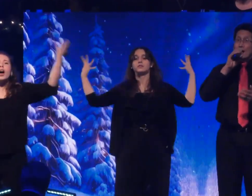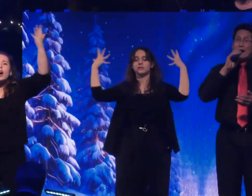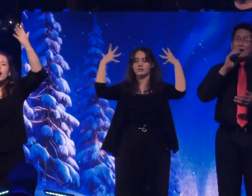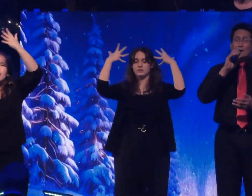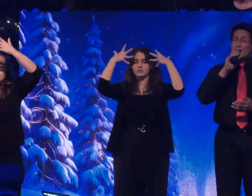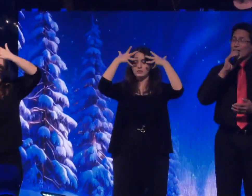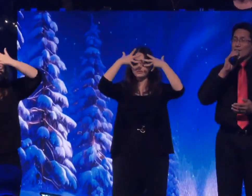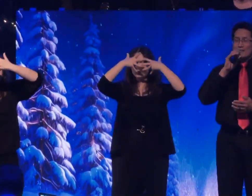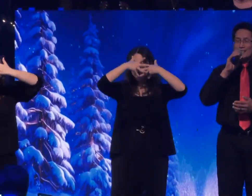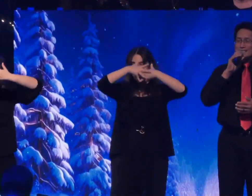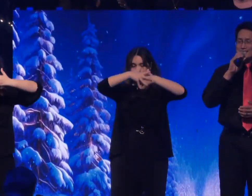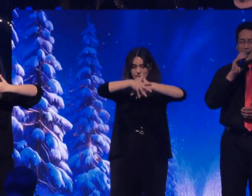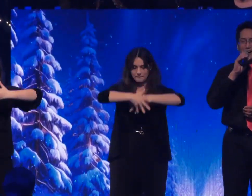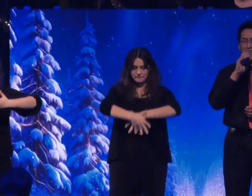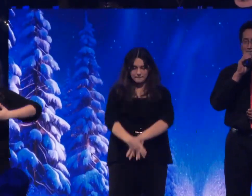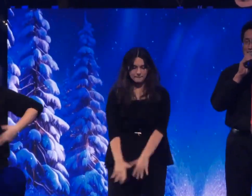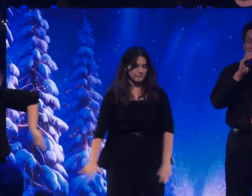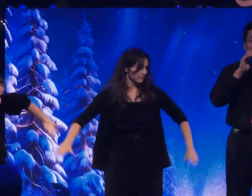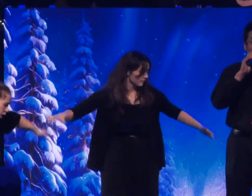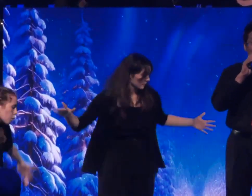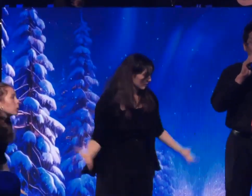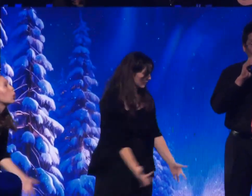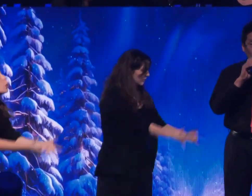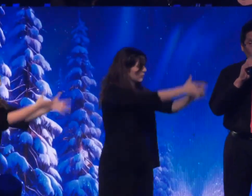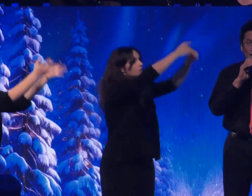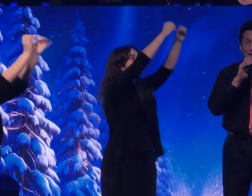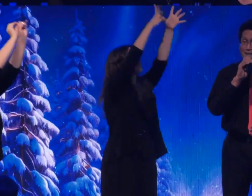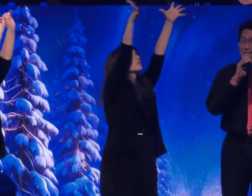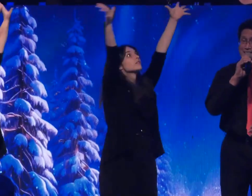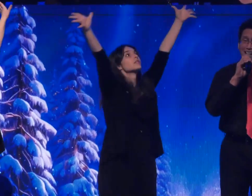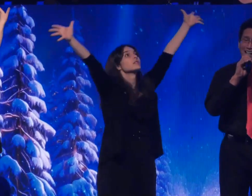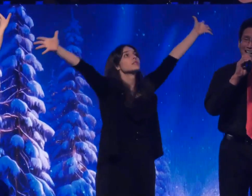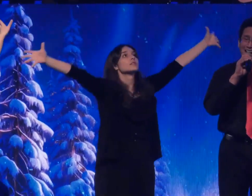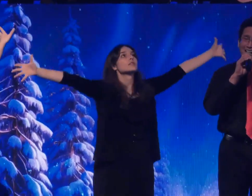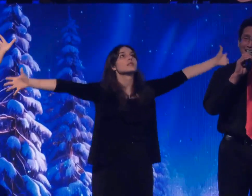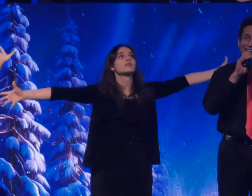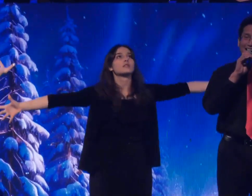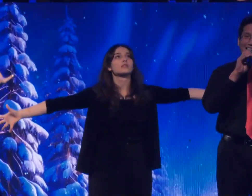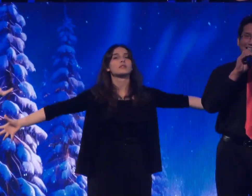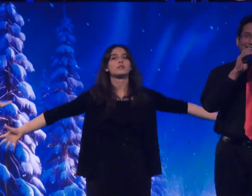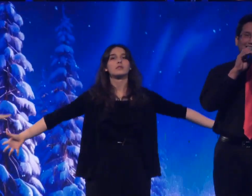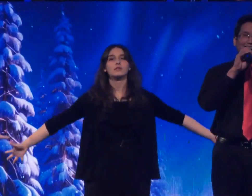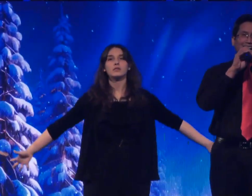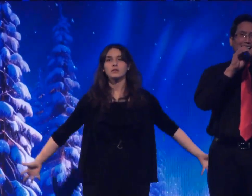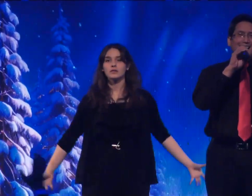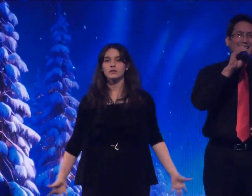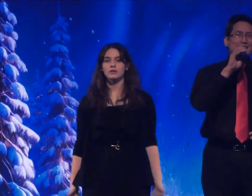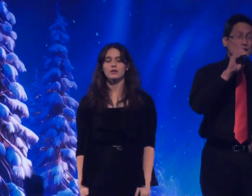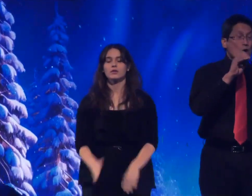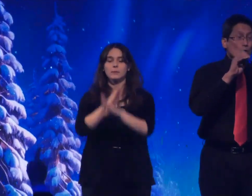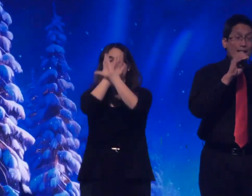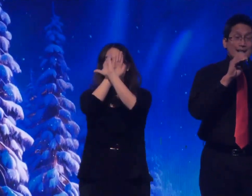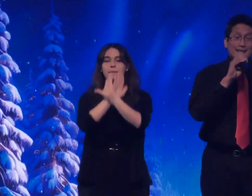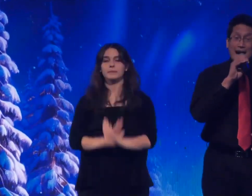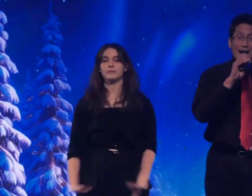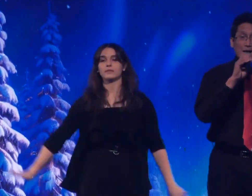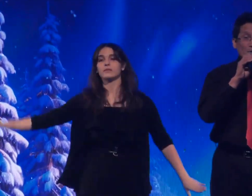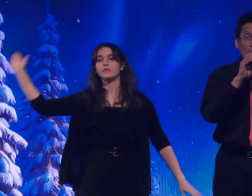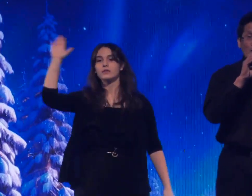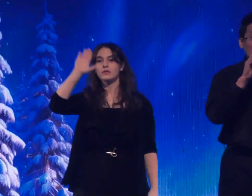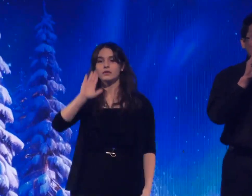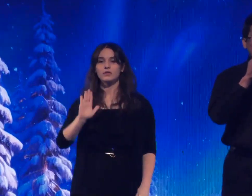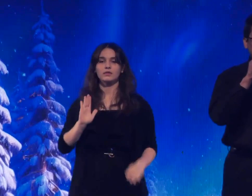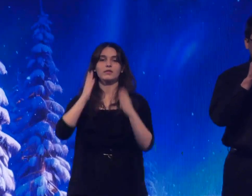For out of the darkness came glorious light When